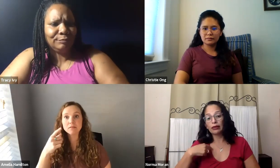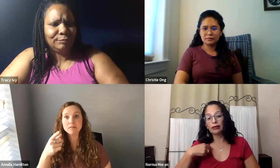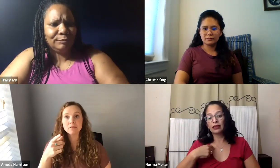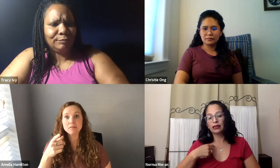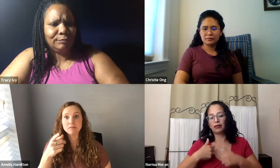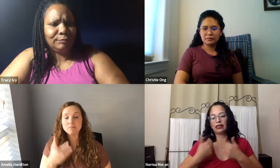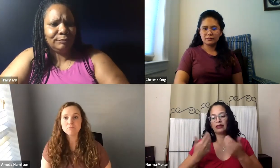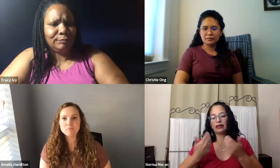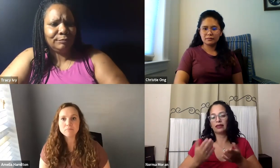Norma, do you have an idea?